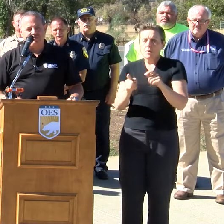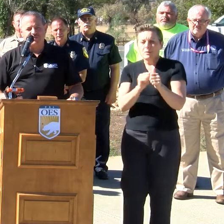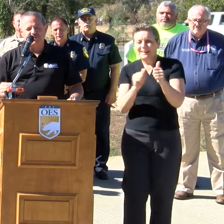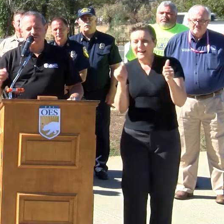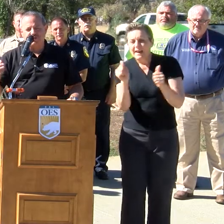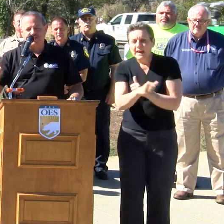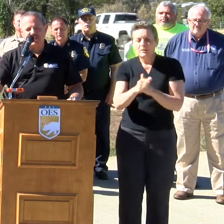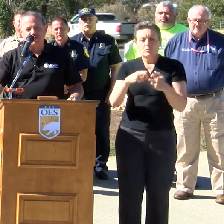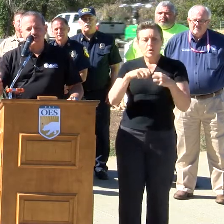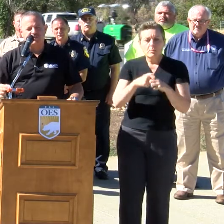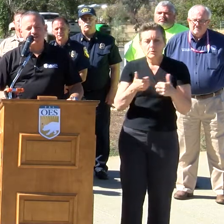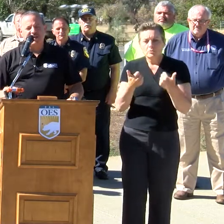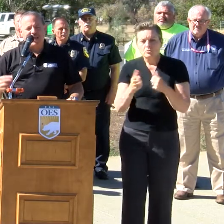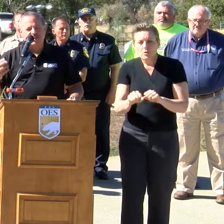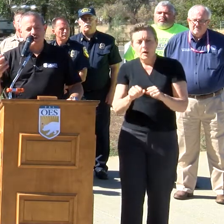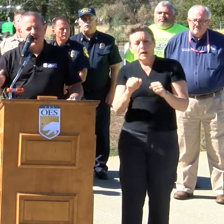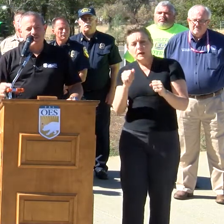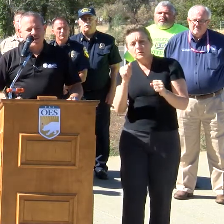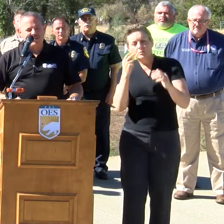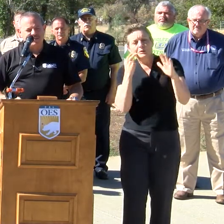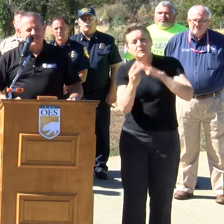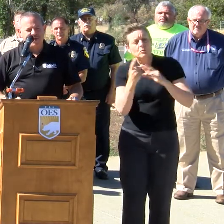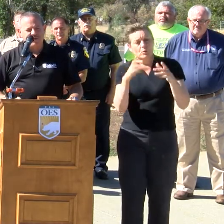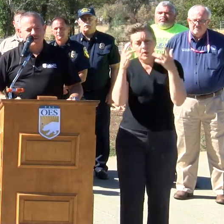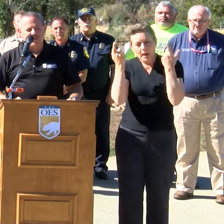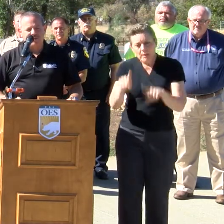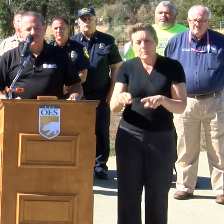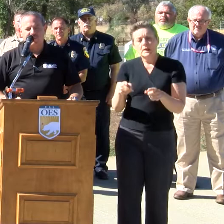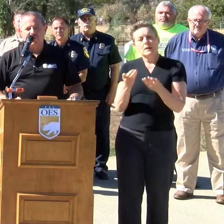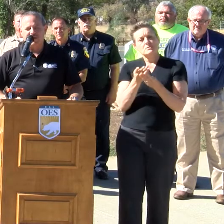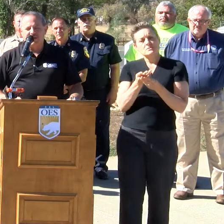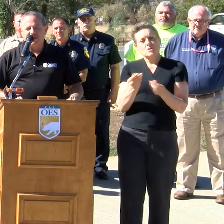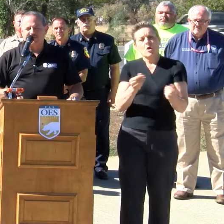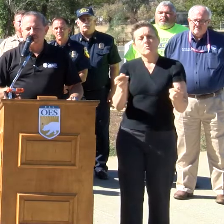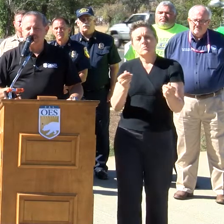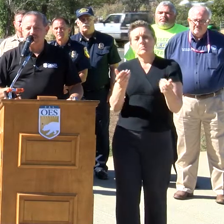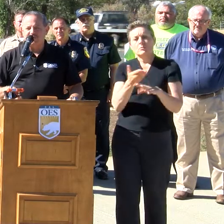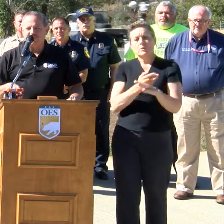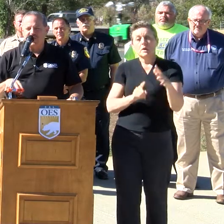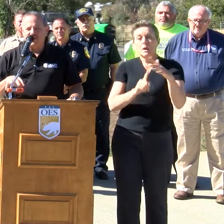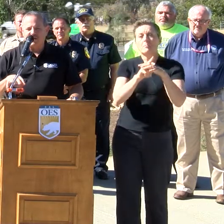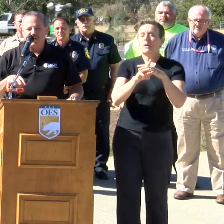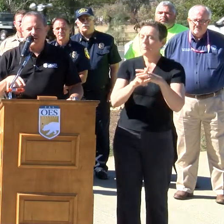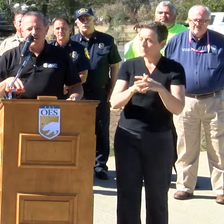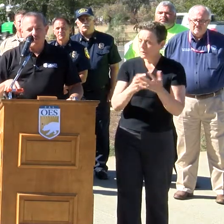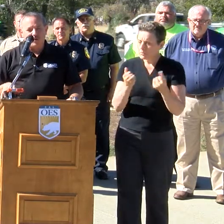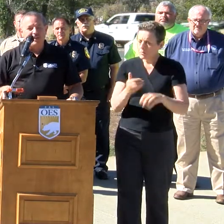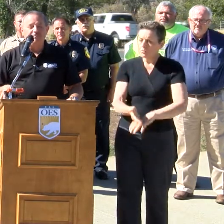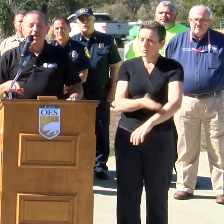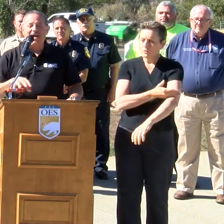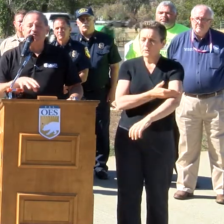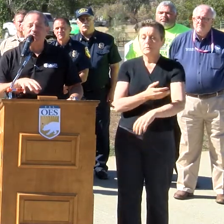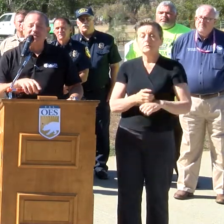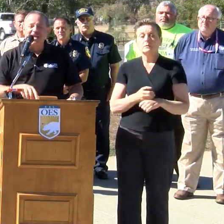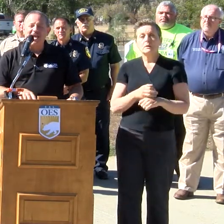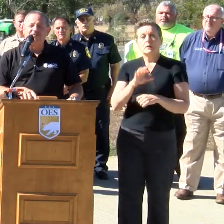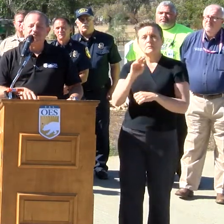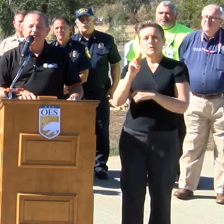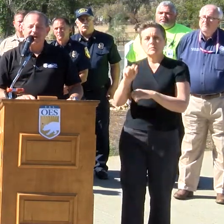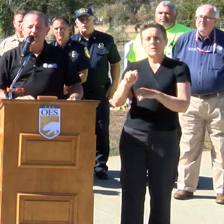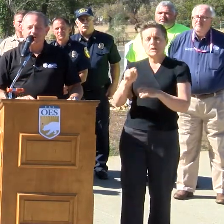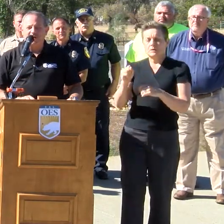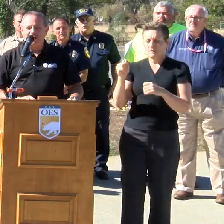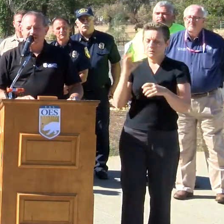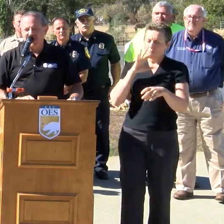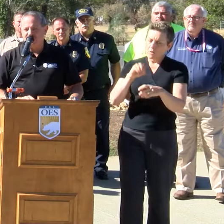those gaps, those issues and trying to make things better as possible. FEMA's involvement really back from the day